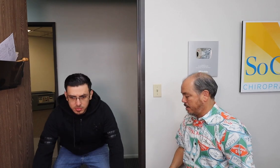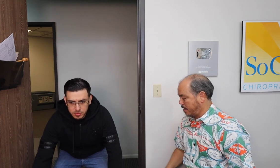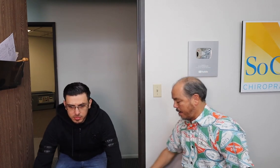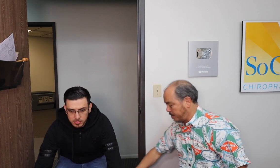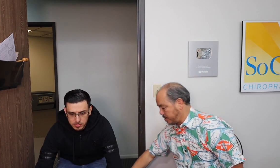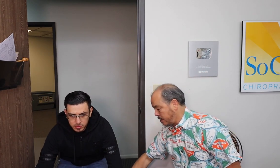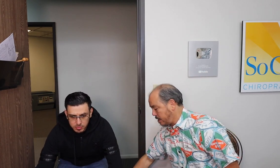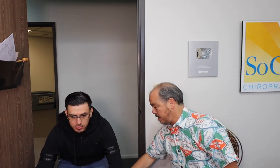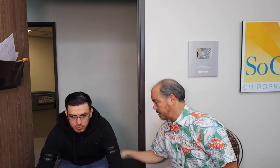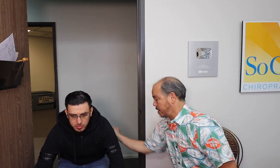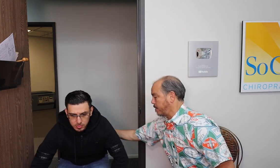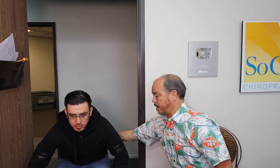How much in the knees and the back?